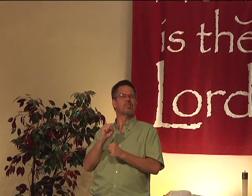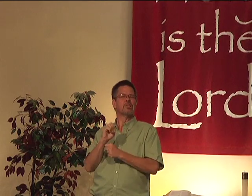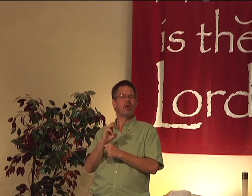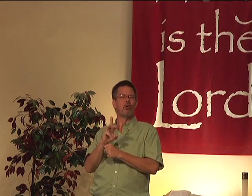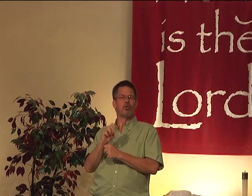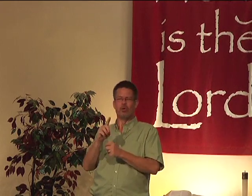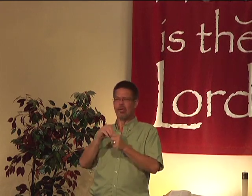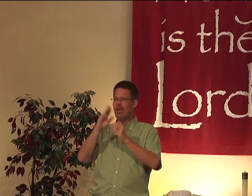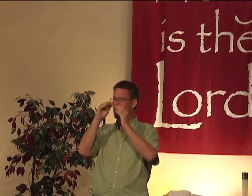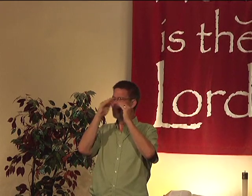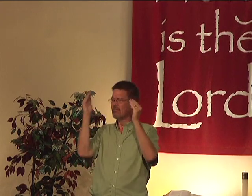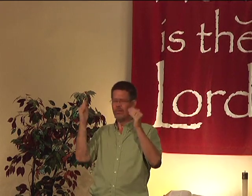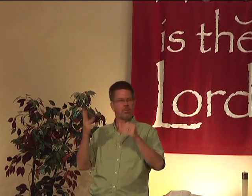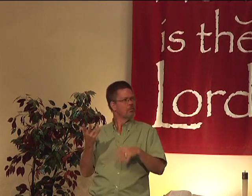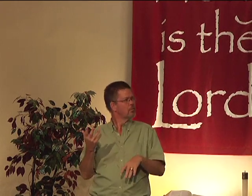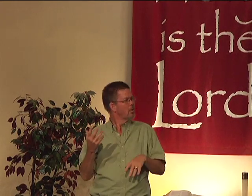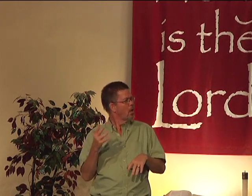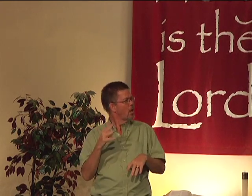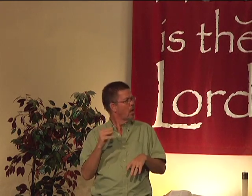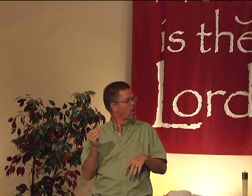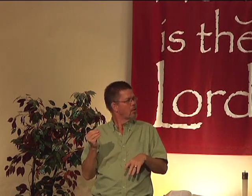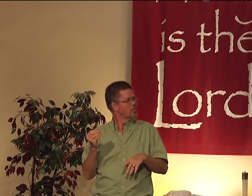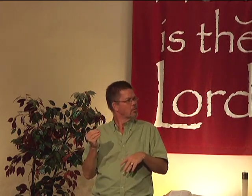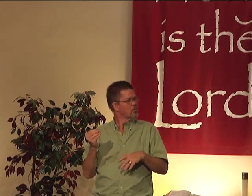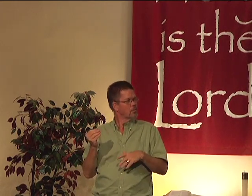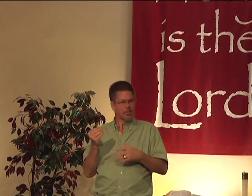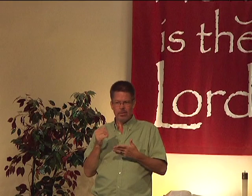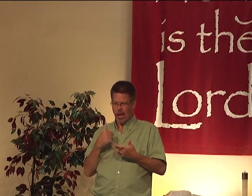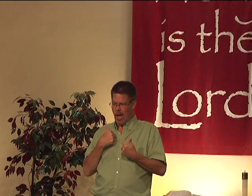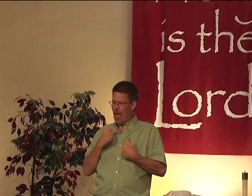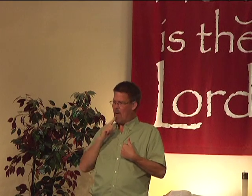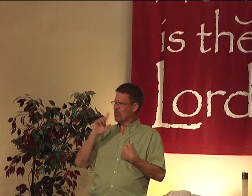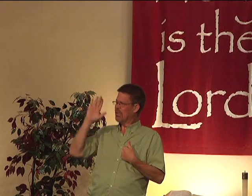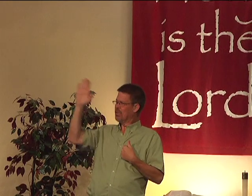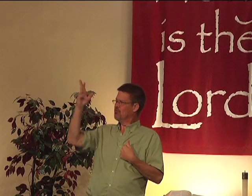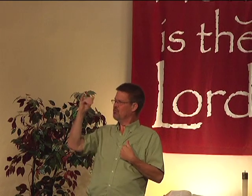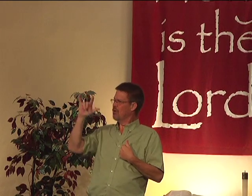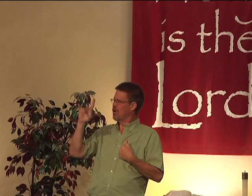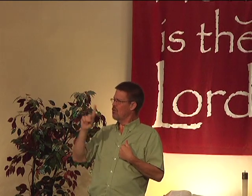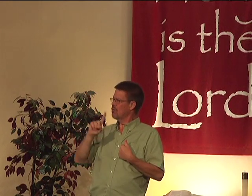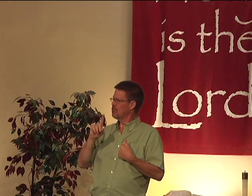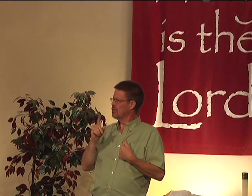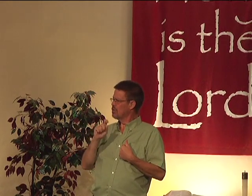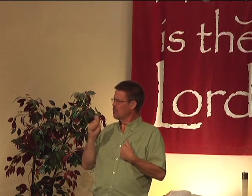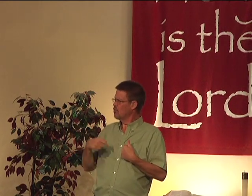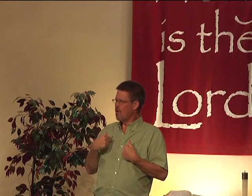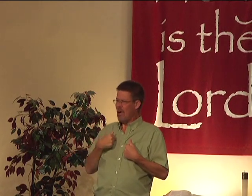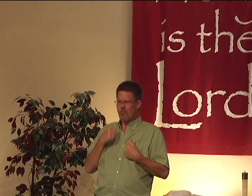I have a place in heaven. I am his child.